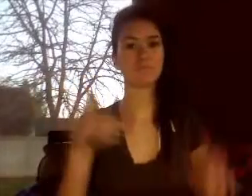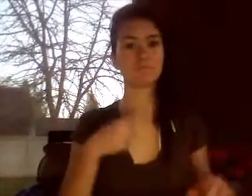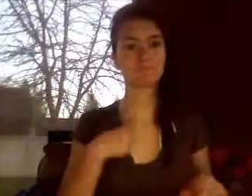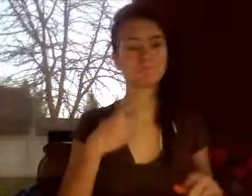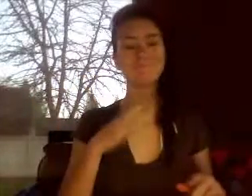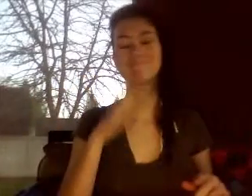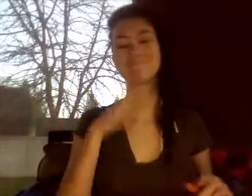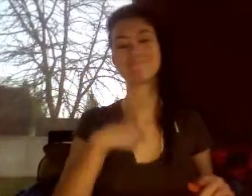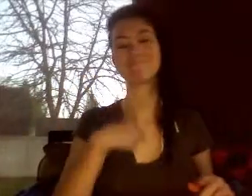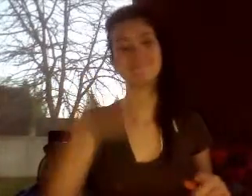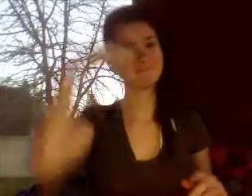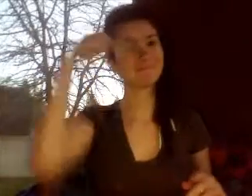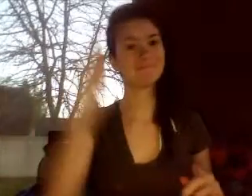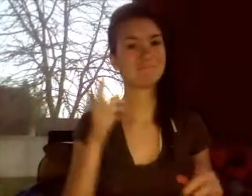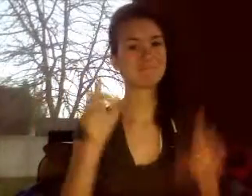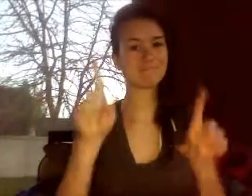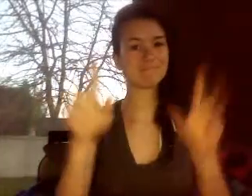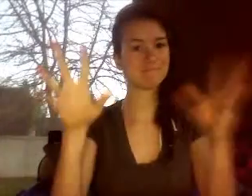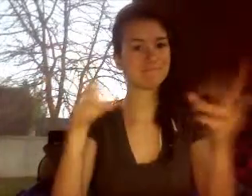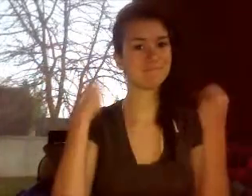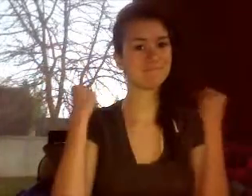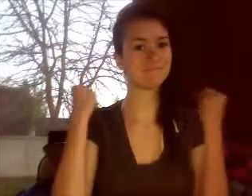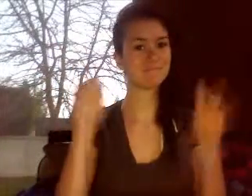you. I never had the chance to.